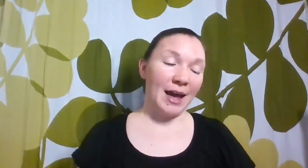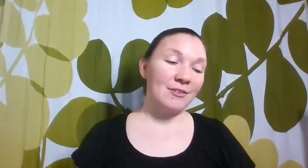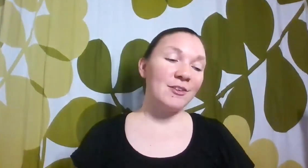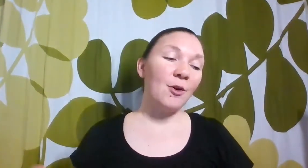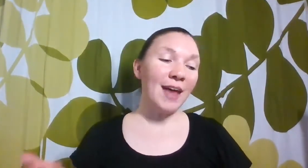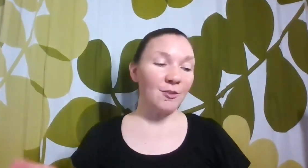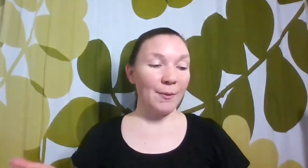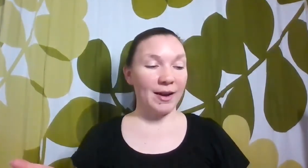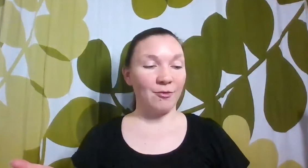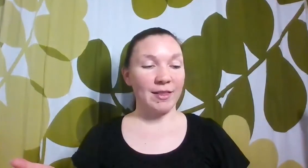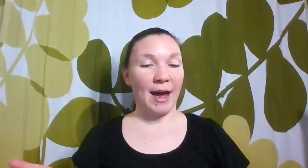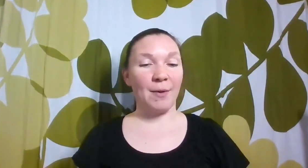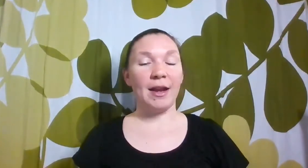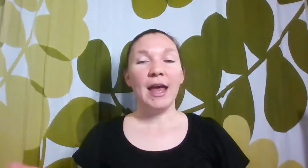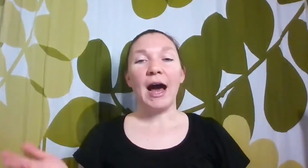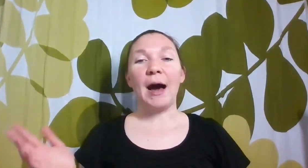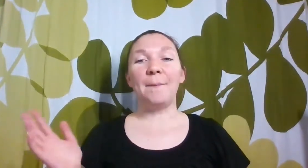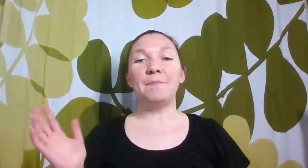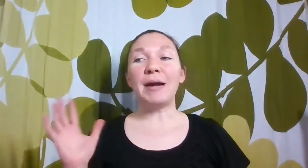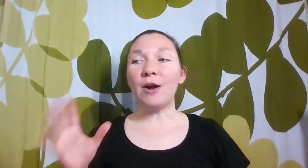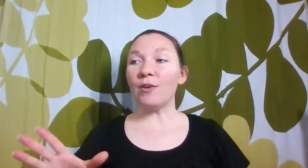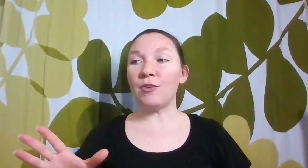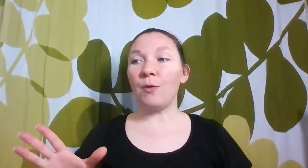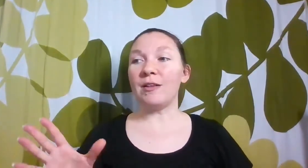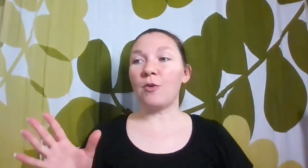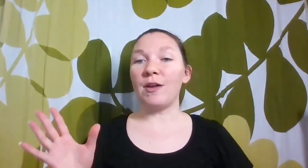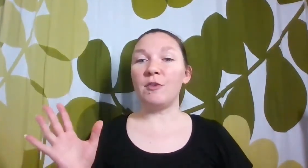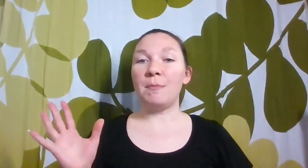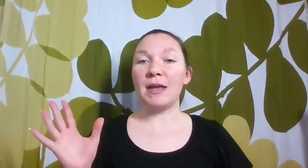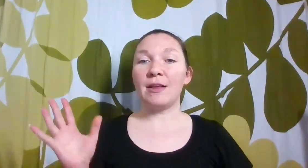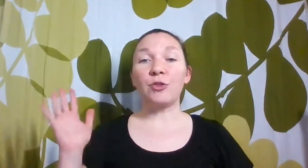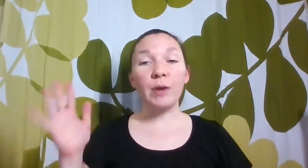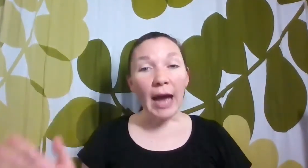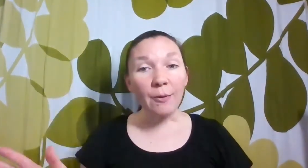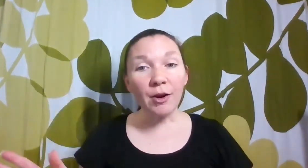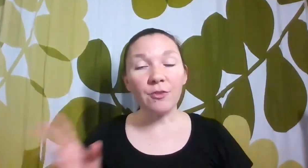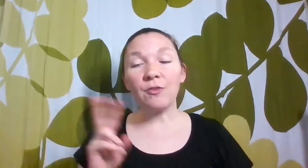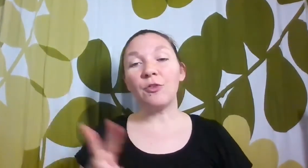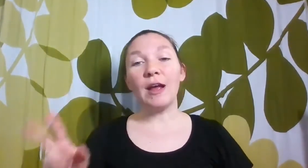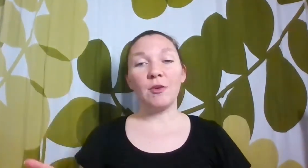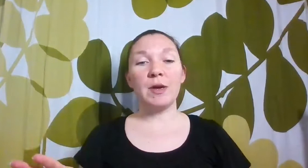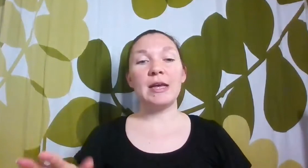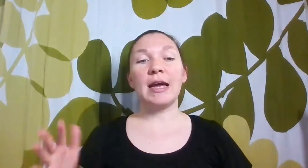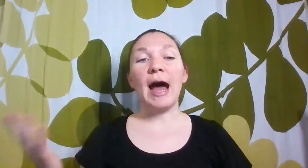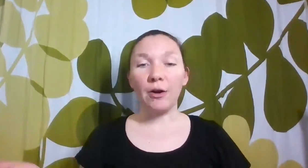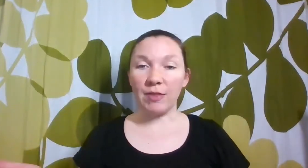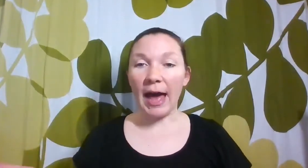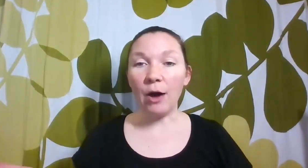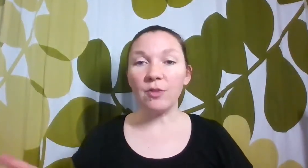not. So that's why we're covering that one. But it also is going to be three hours, two days a week out of the house